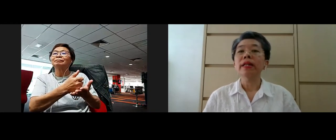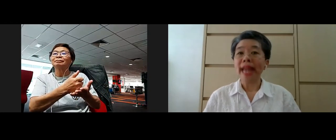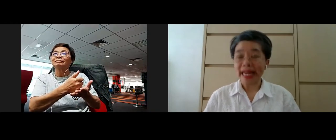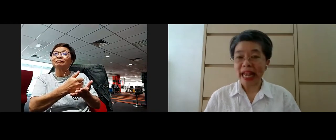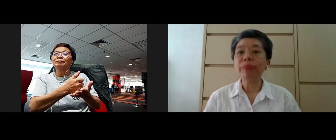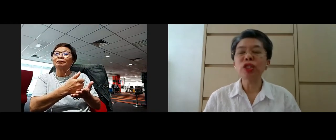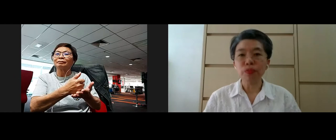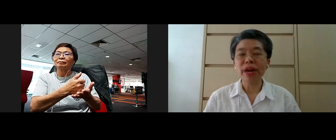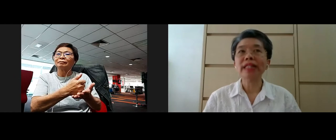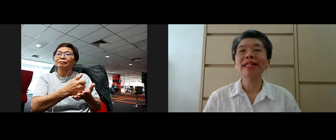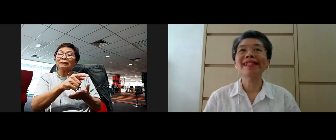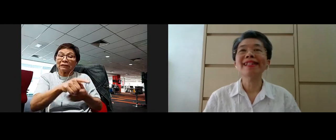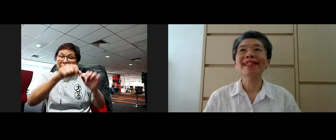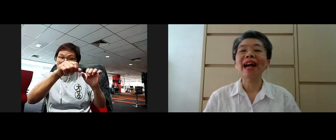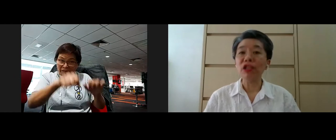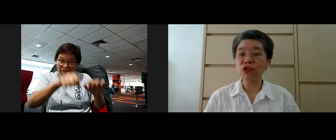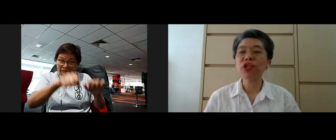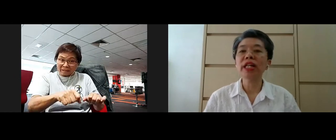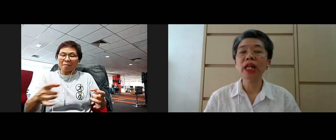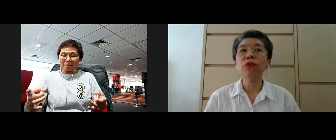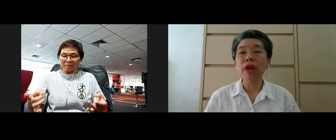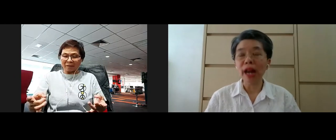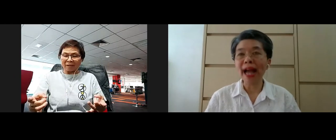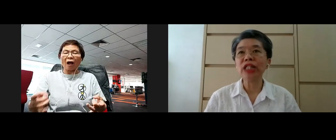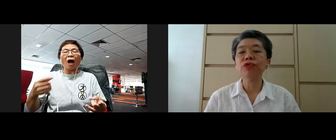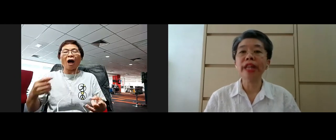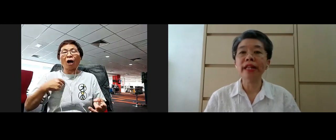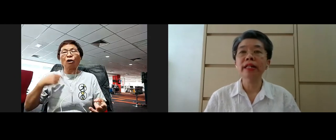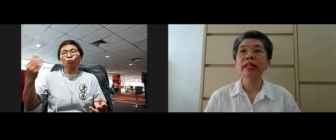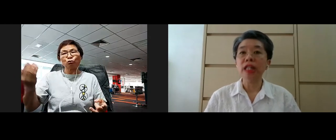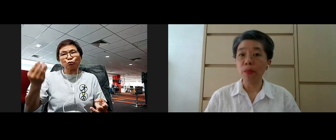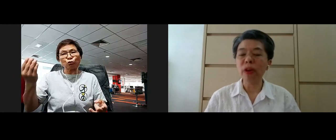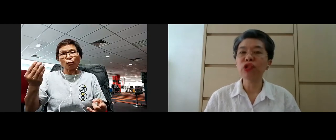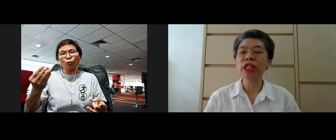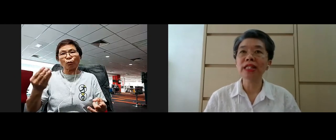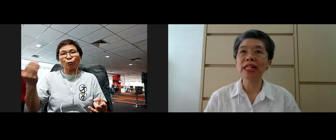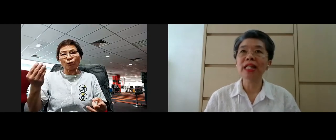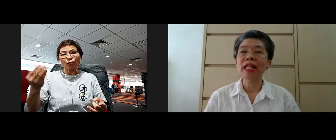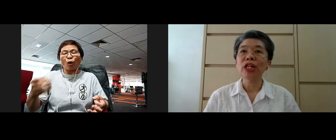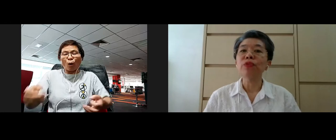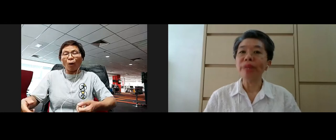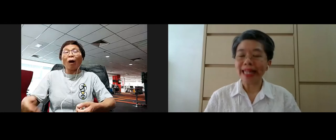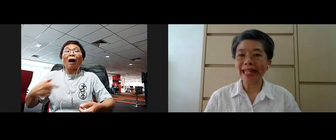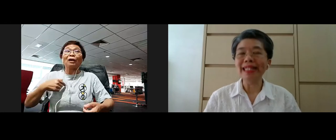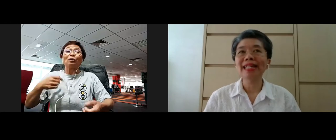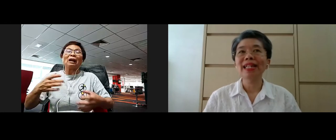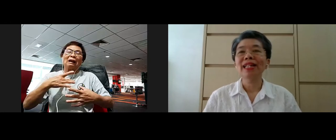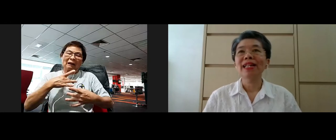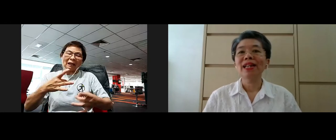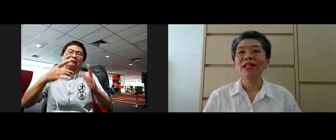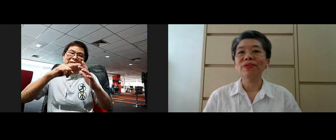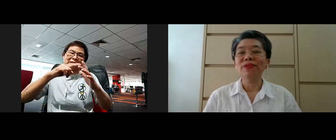that able to practice I usually would like to take the opportunity to begin